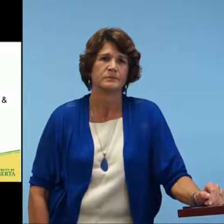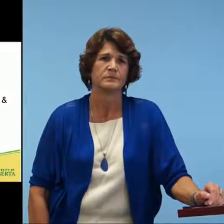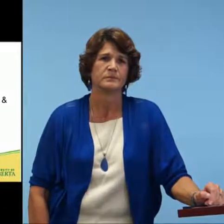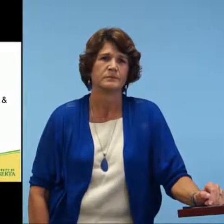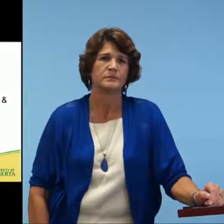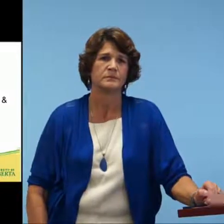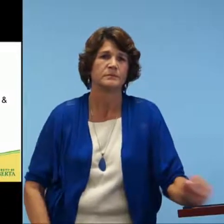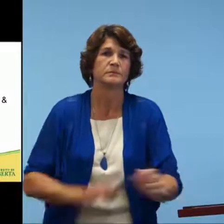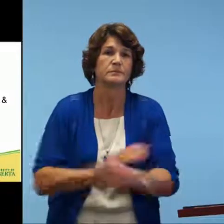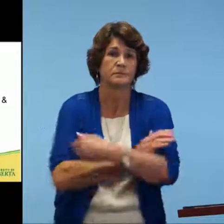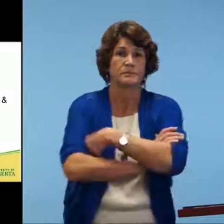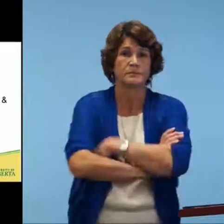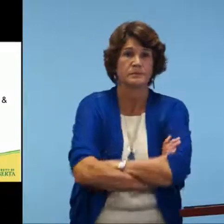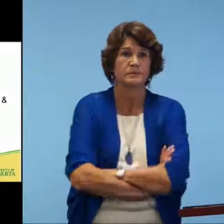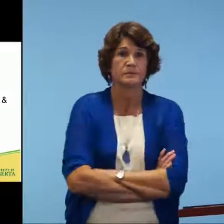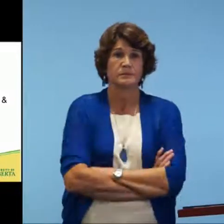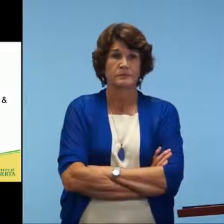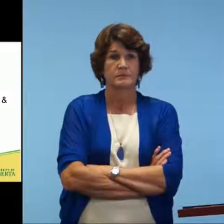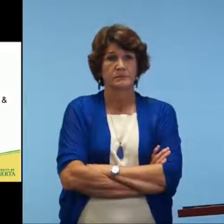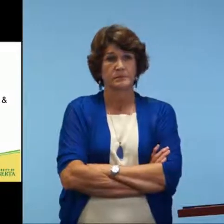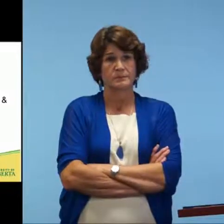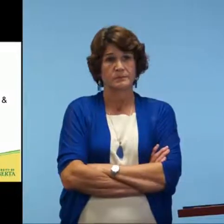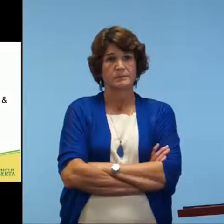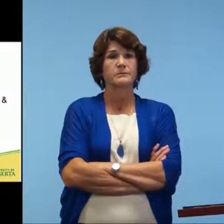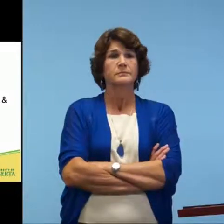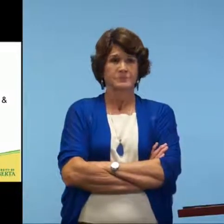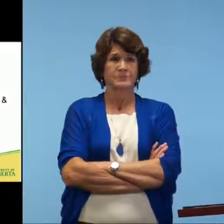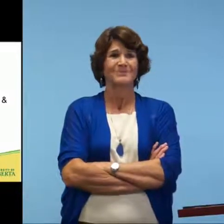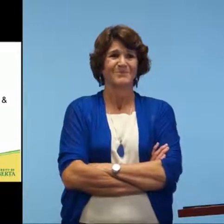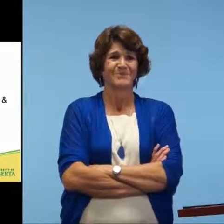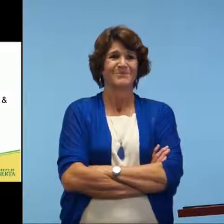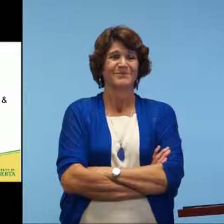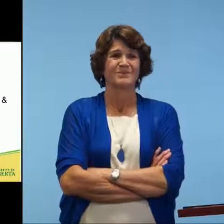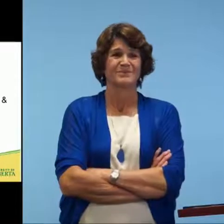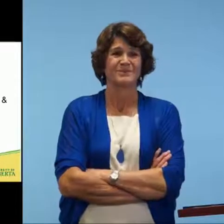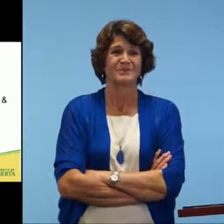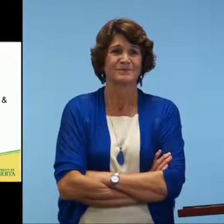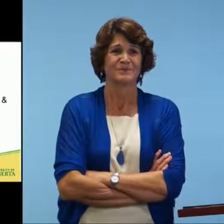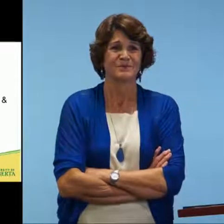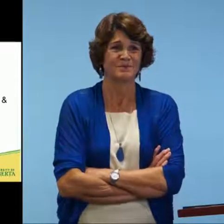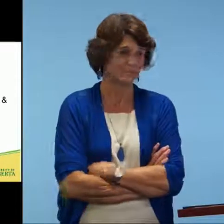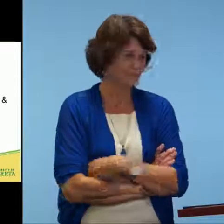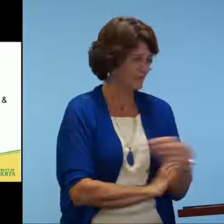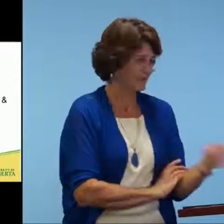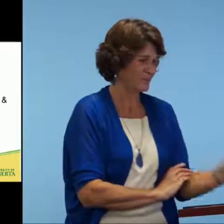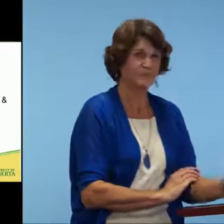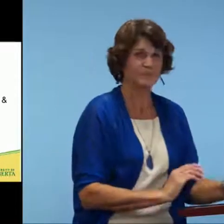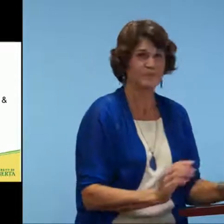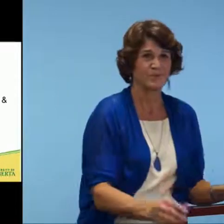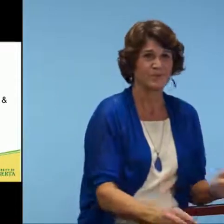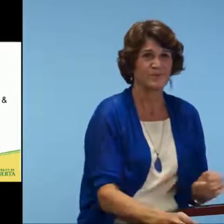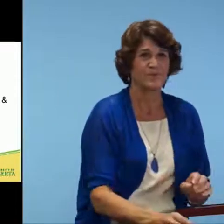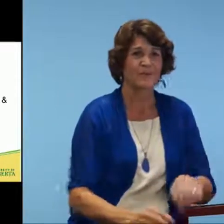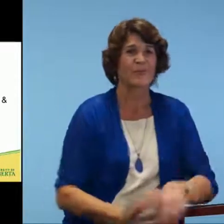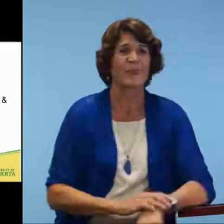I just have to look at the computer a little bit closer. I have vision issues as well. Are there any